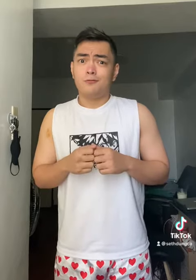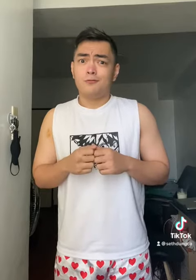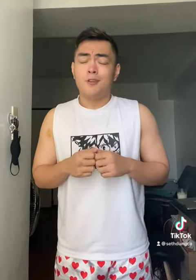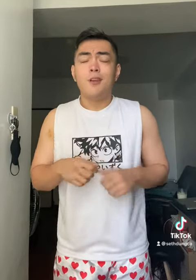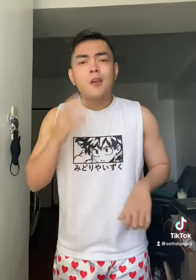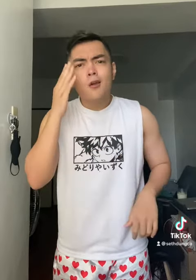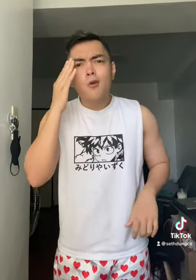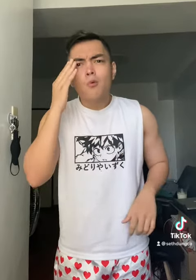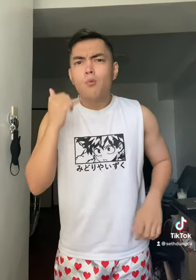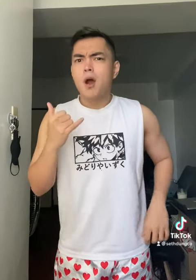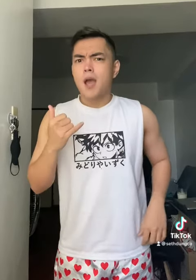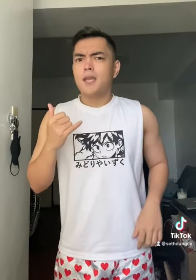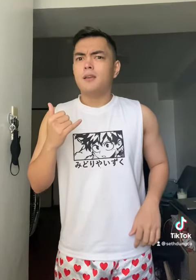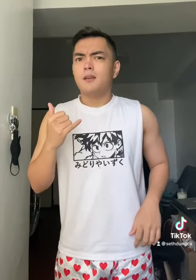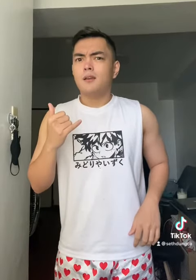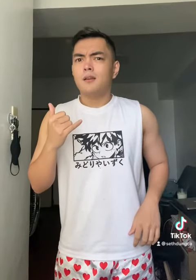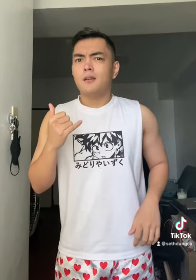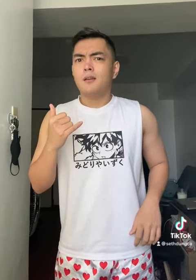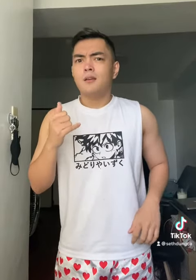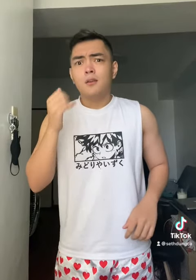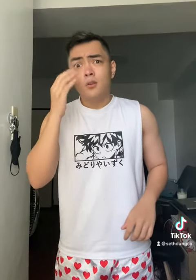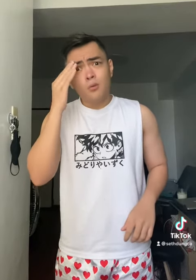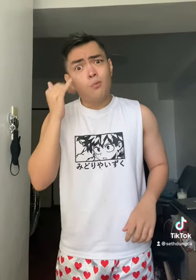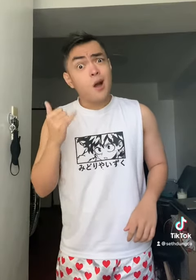Why? Why?